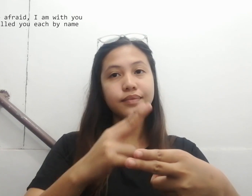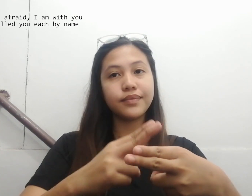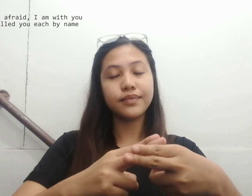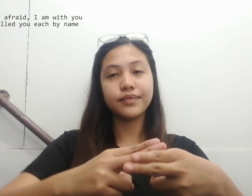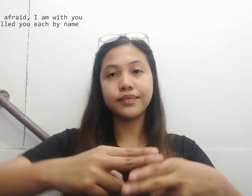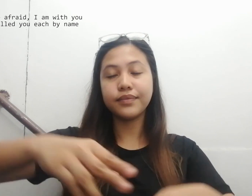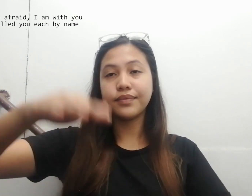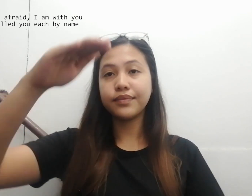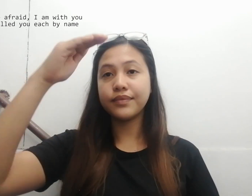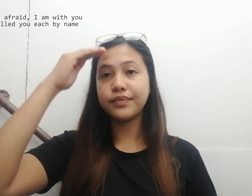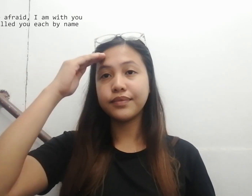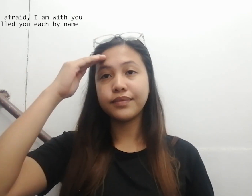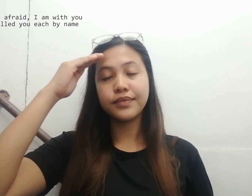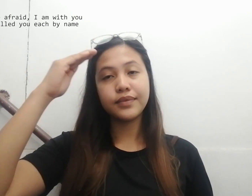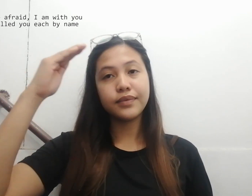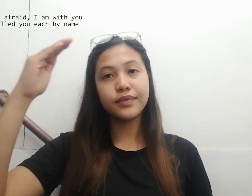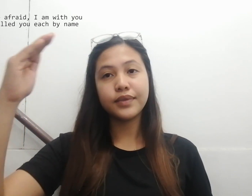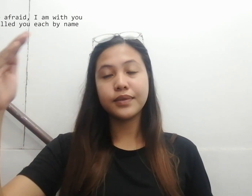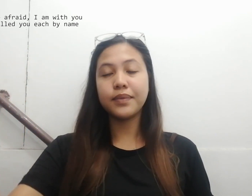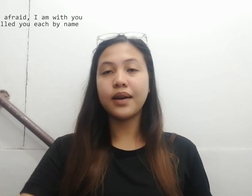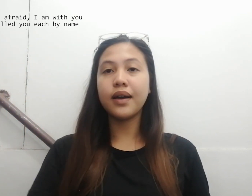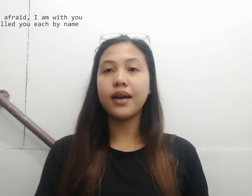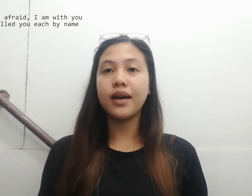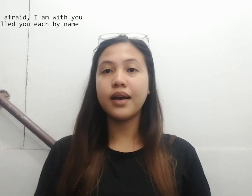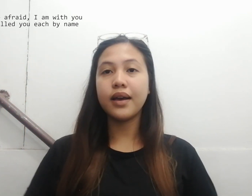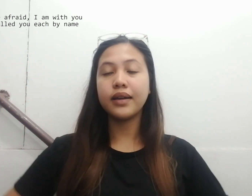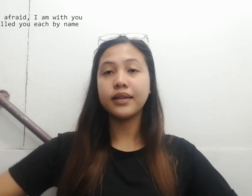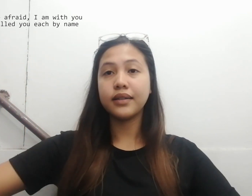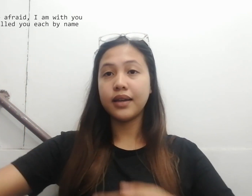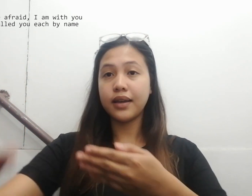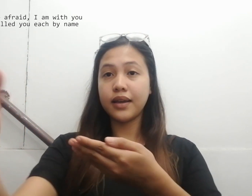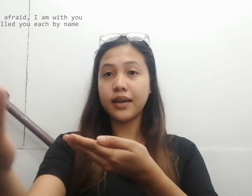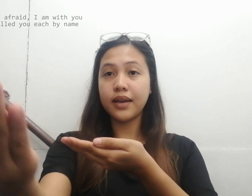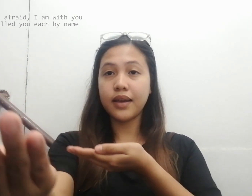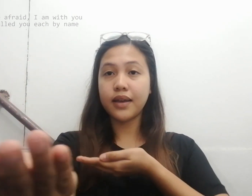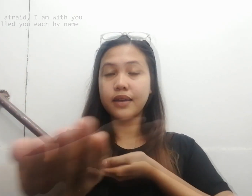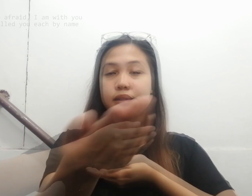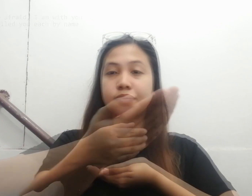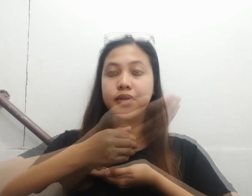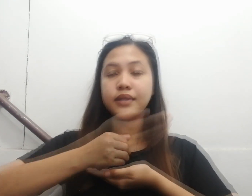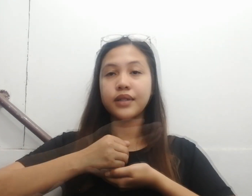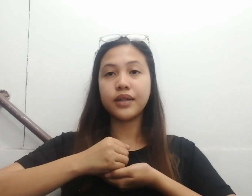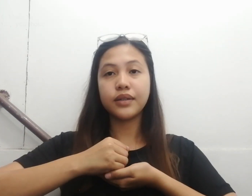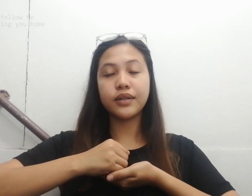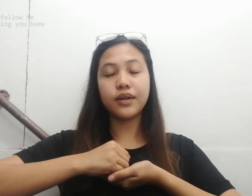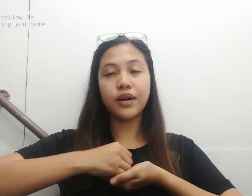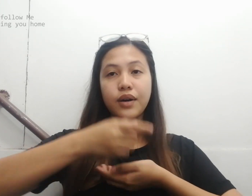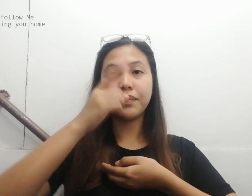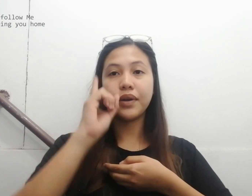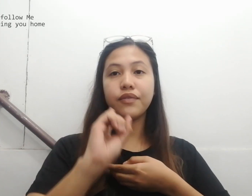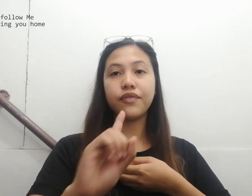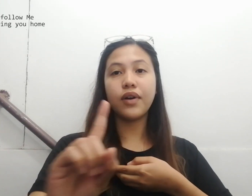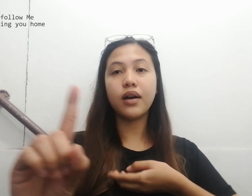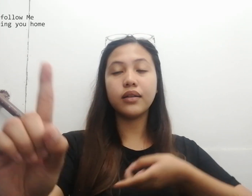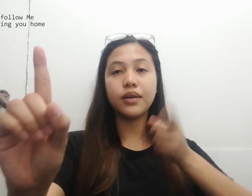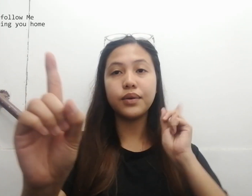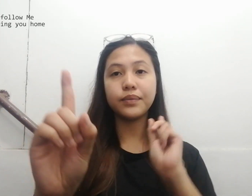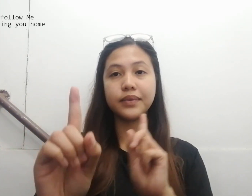have called you each by name. Come and follow me,